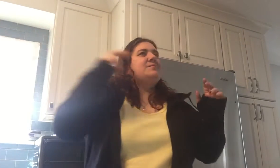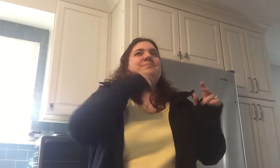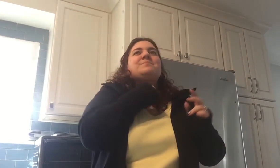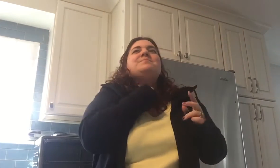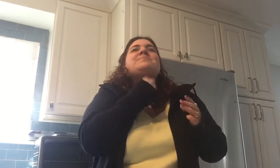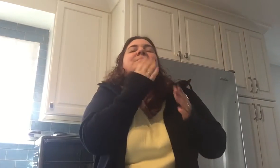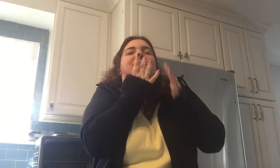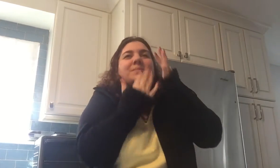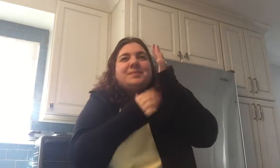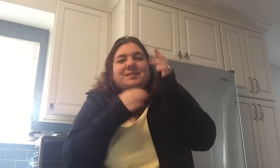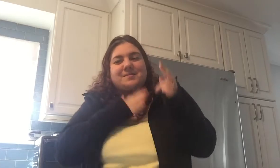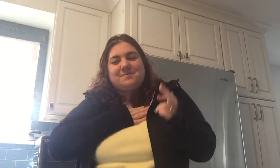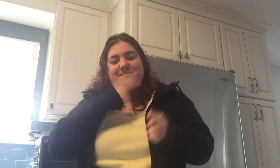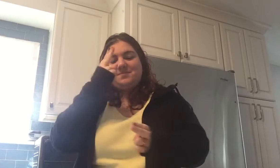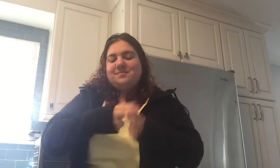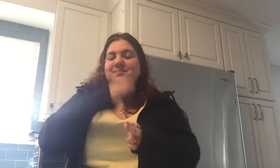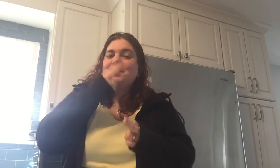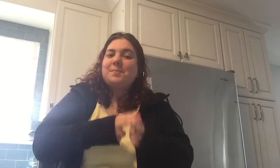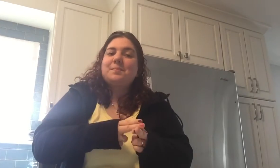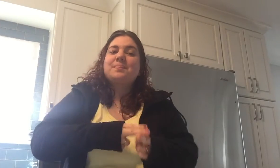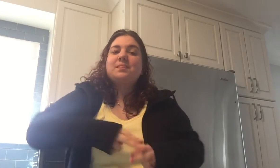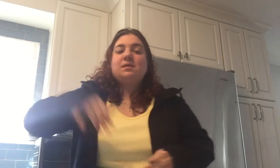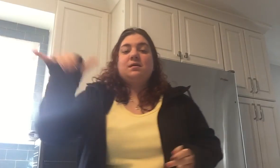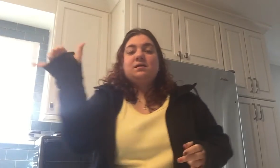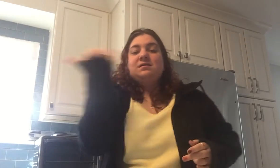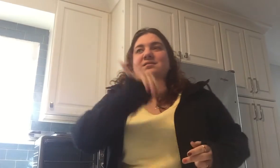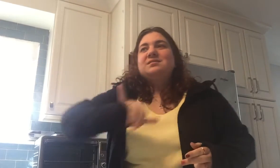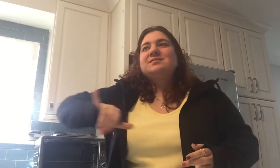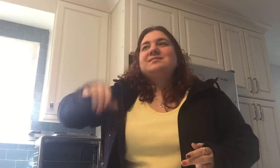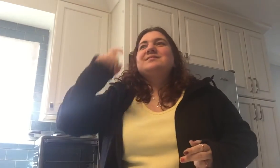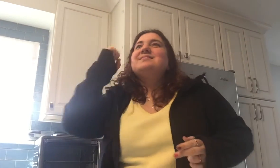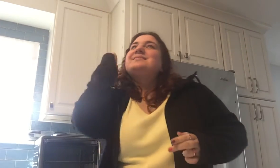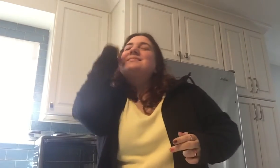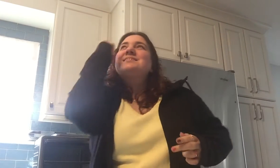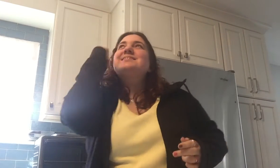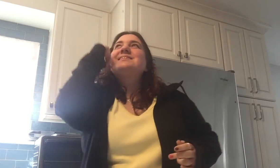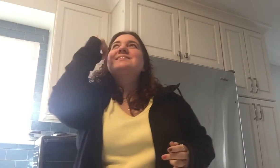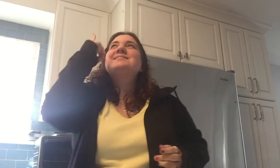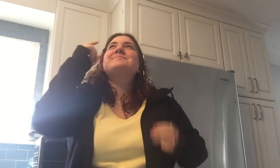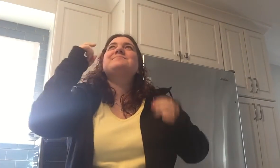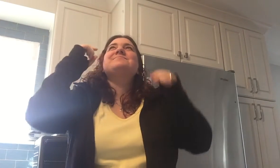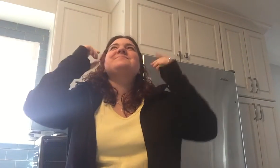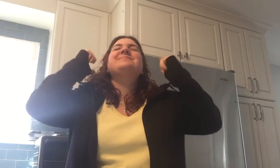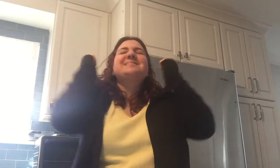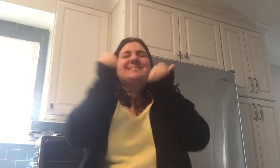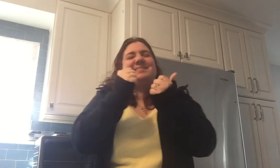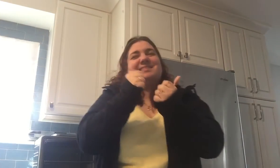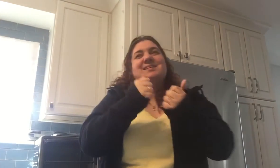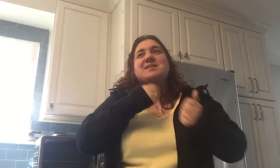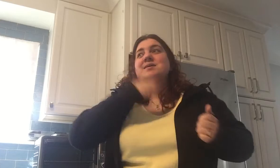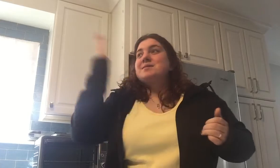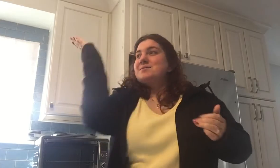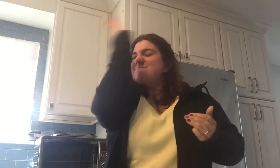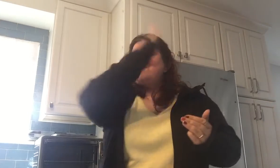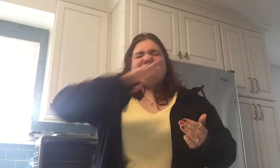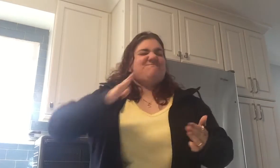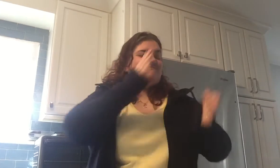voice whisper in my mind It's like a wave of understanding I